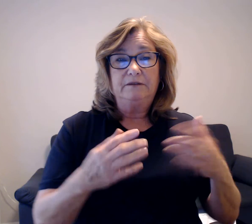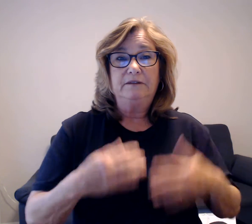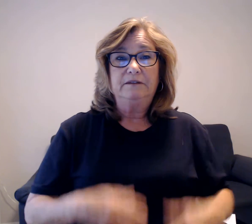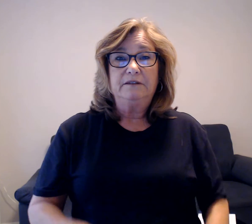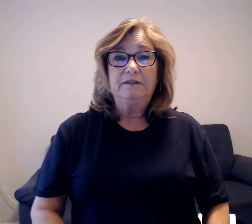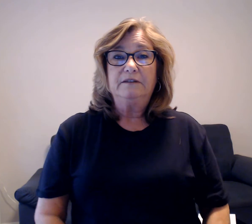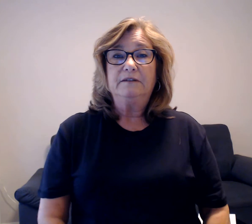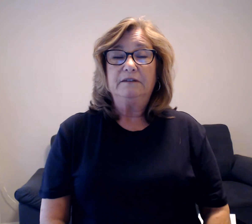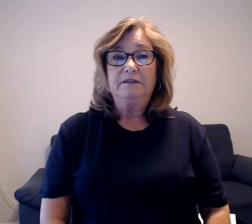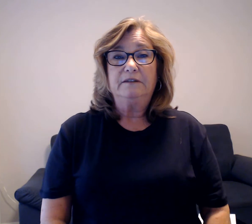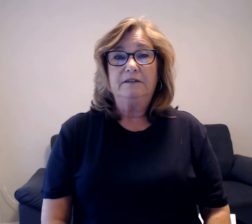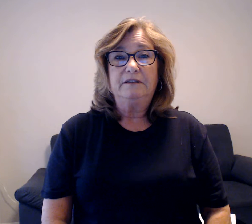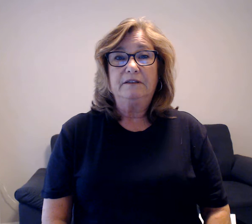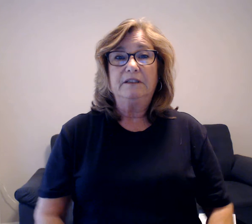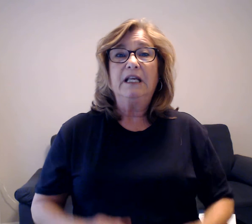Number 2.